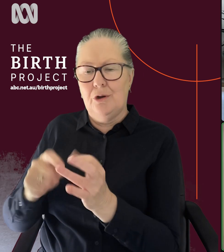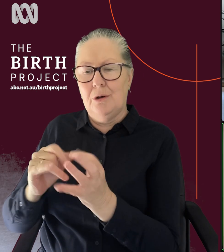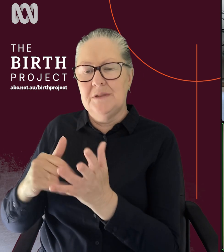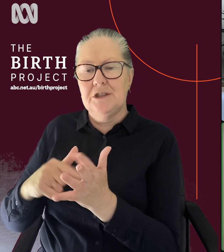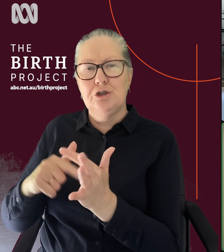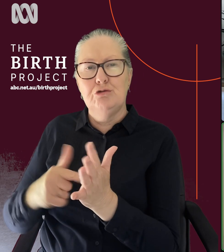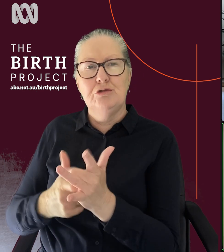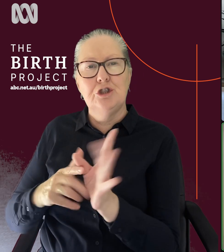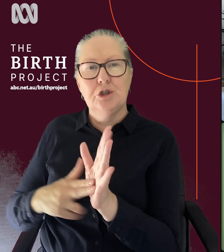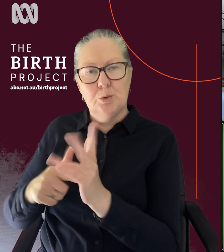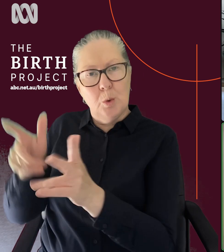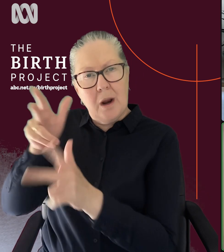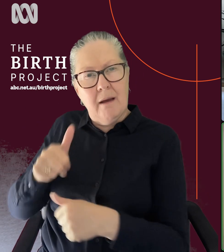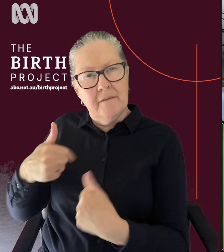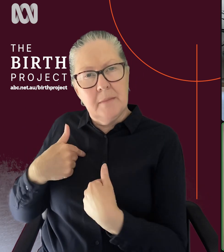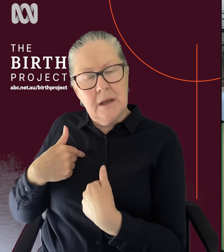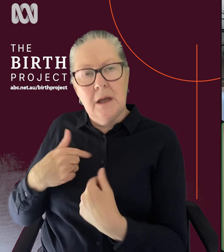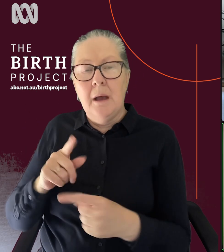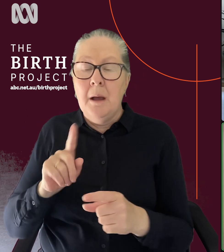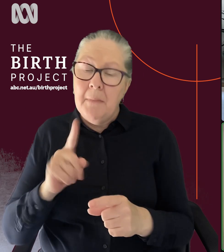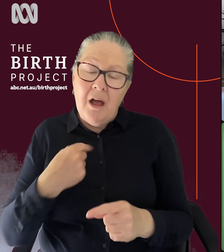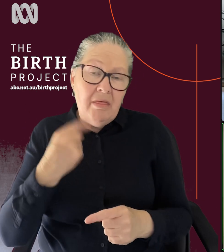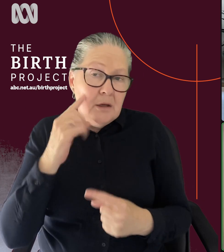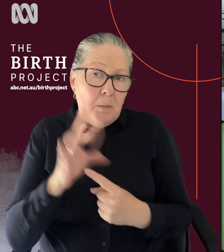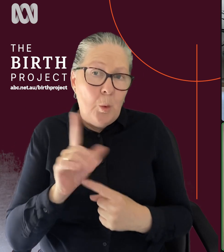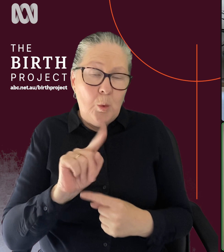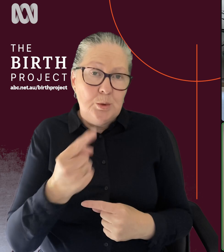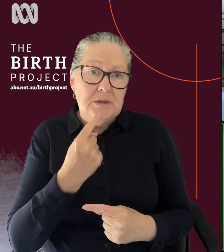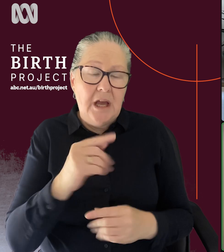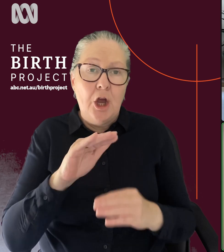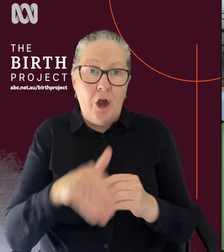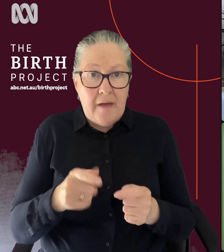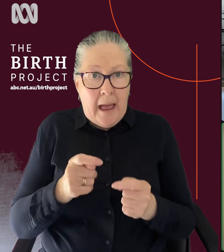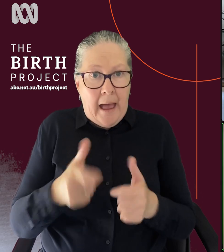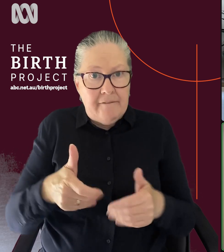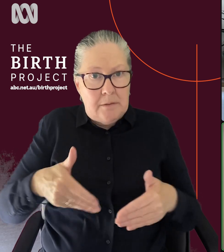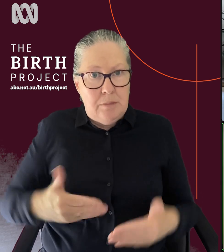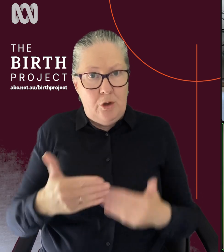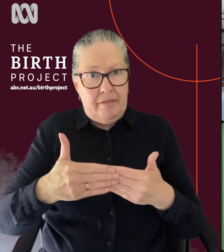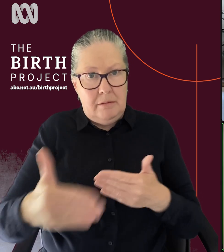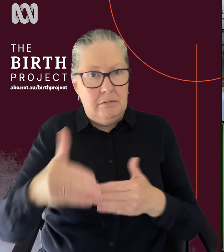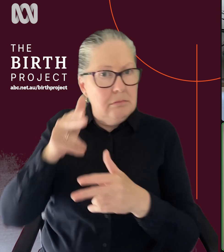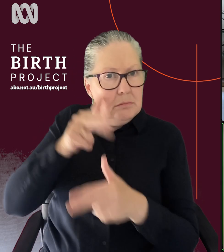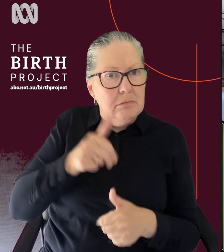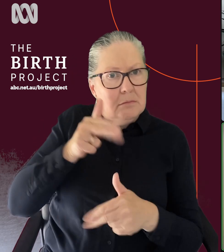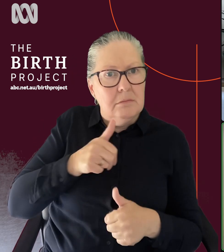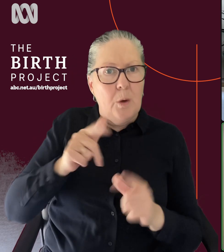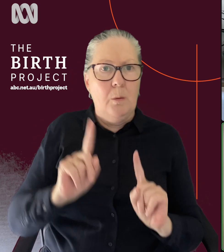the options are different. Um, I think that you've touched on a really important point too, of that postpartum care, because I know with the midwifery, um,